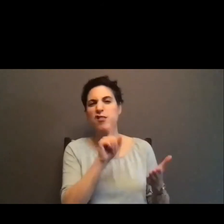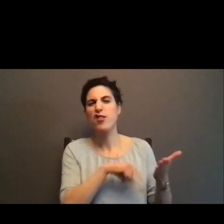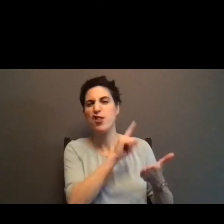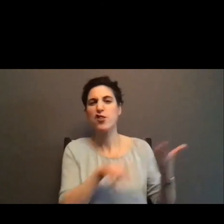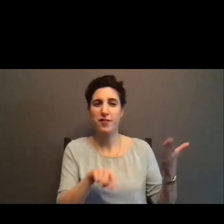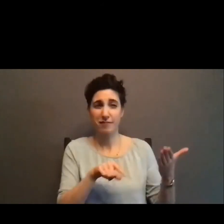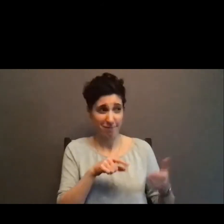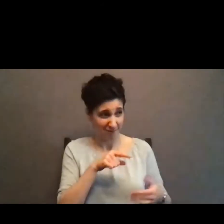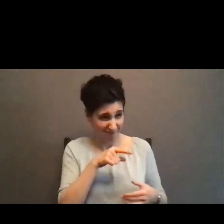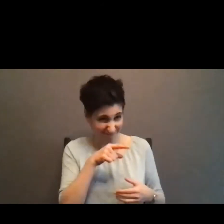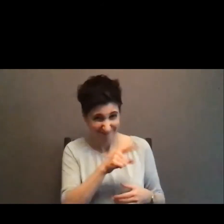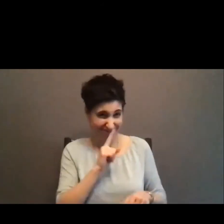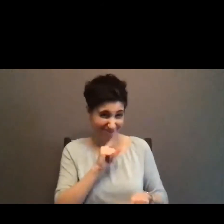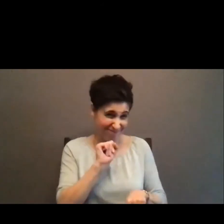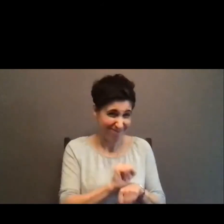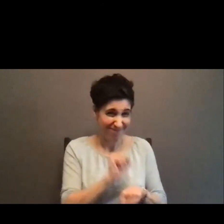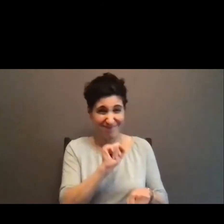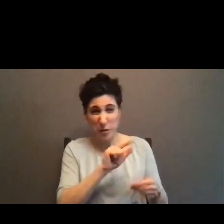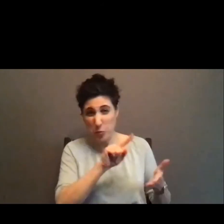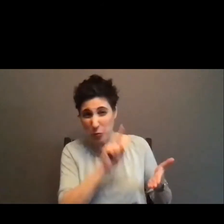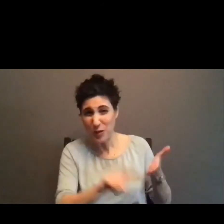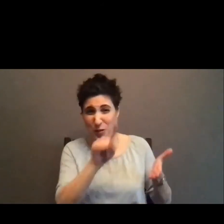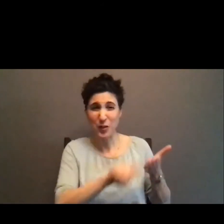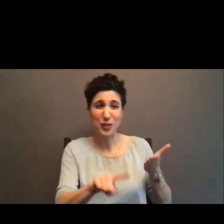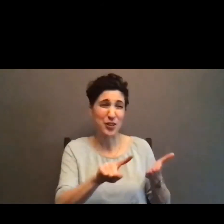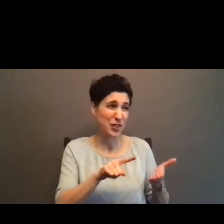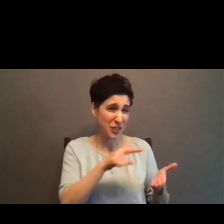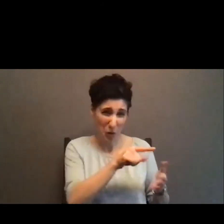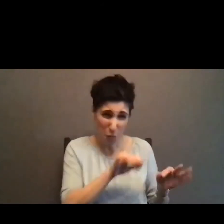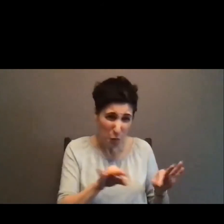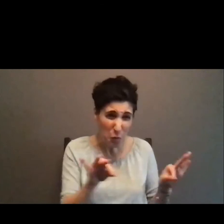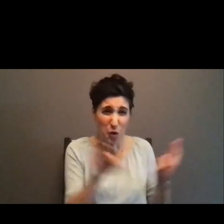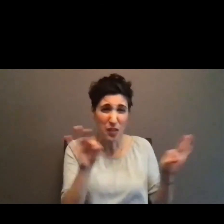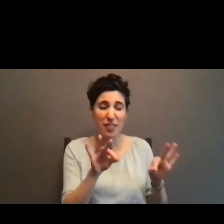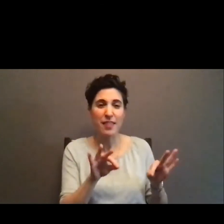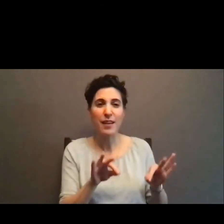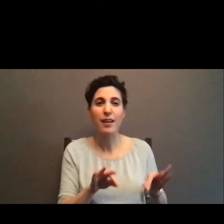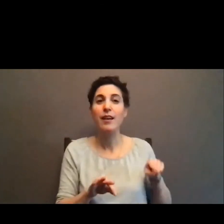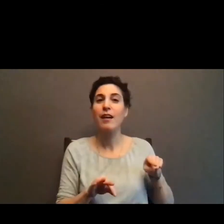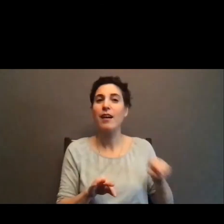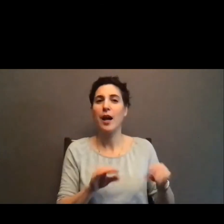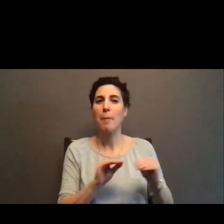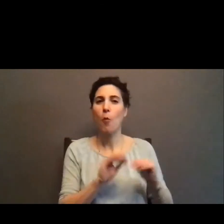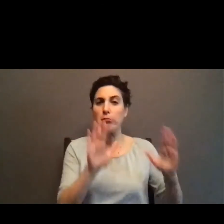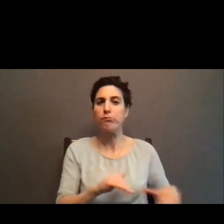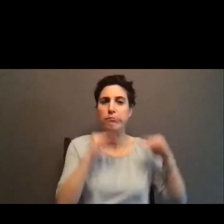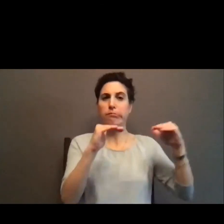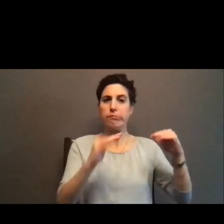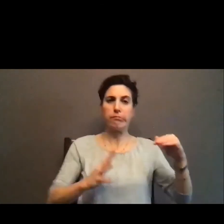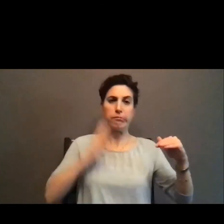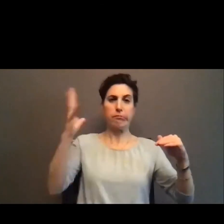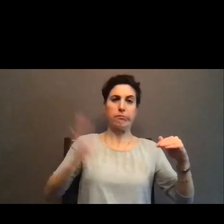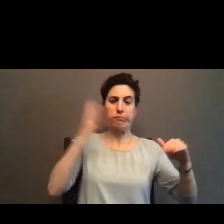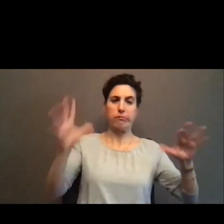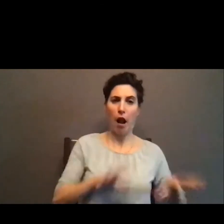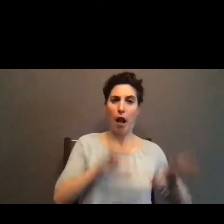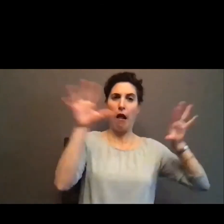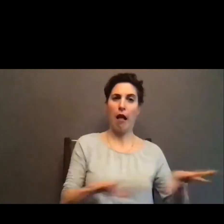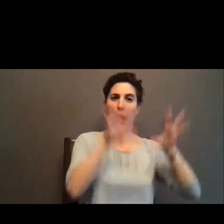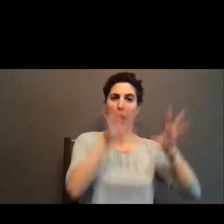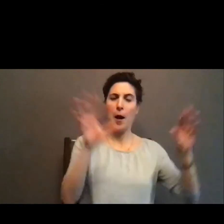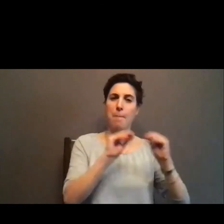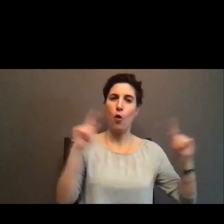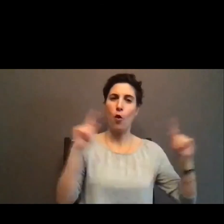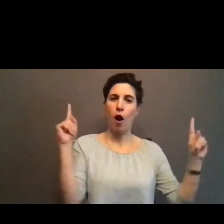or not what we're doing has worse, we get more defensive in our writing without realizing that we're doing it. So we make it more